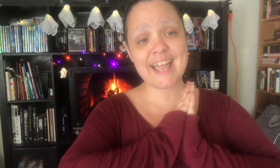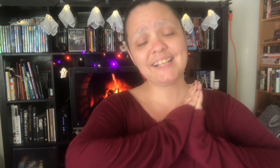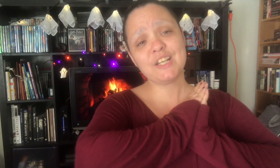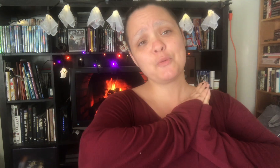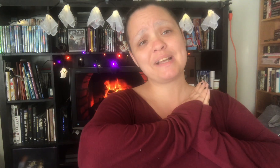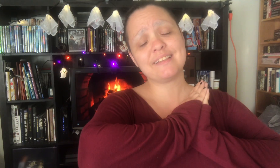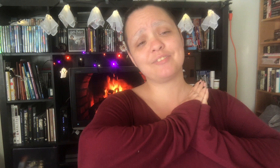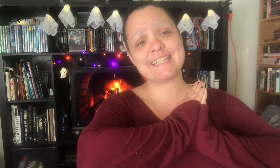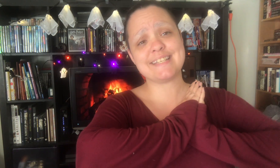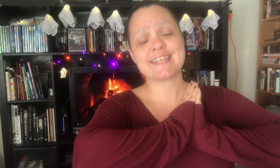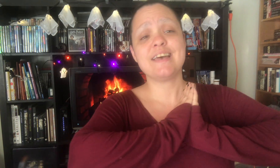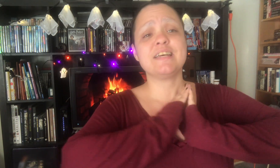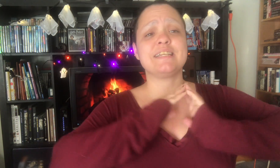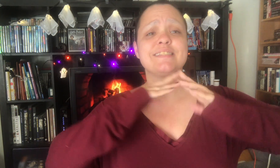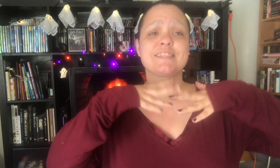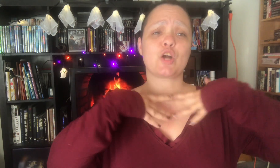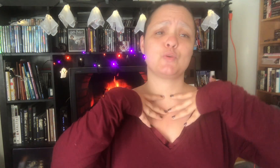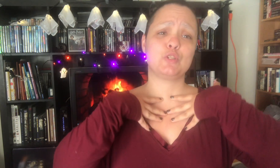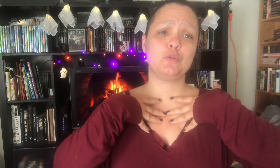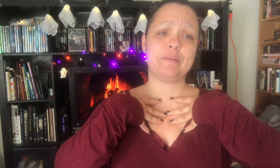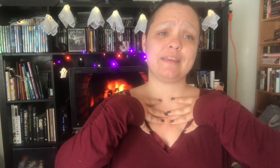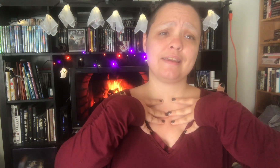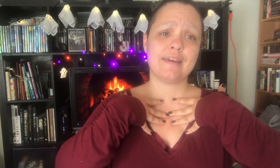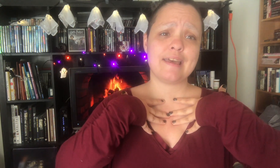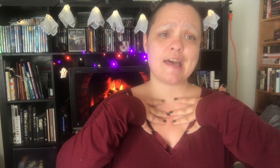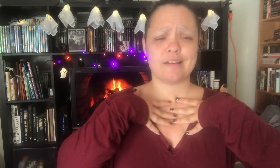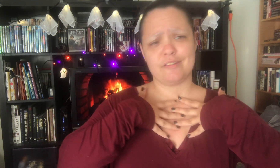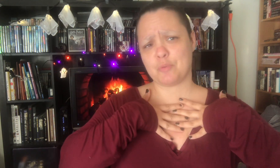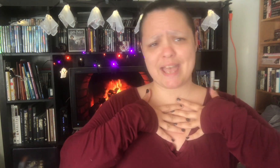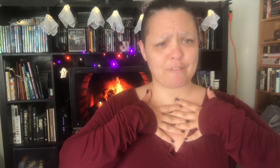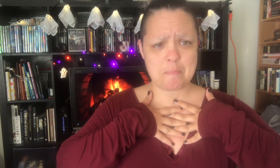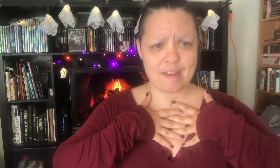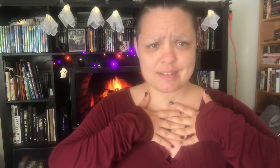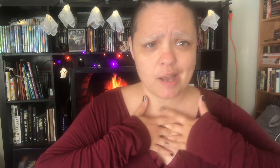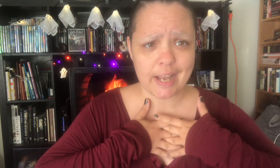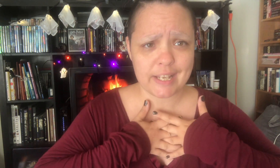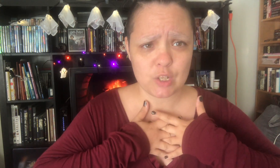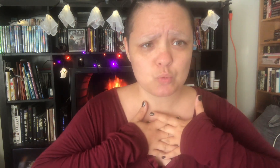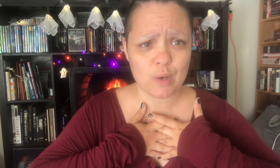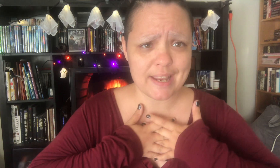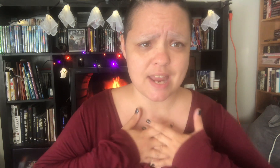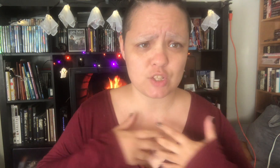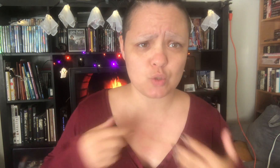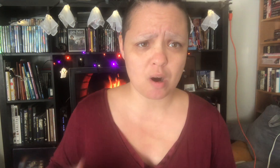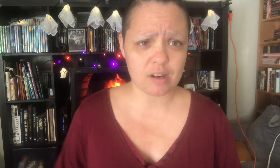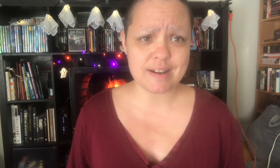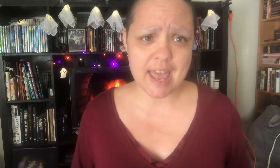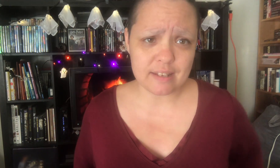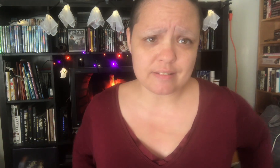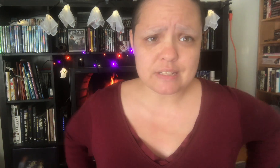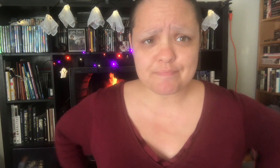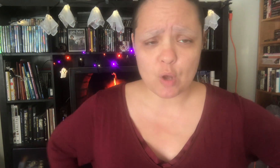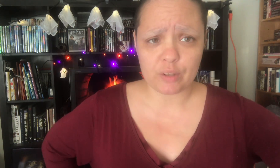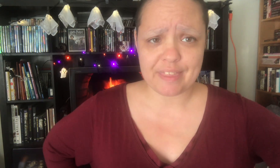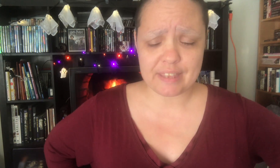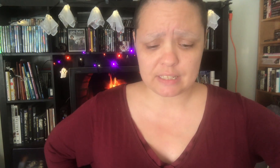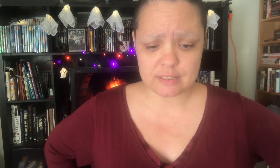Hello my lovelies, it's Sako Toomey. If we haven't met, I write and do art and all the things.